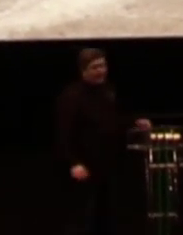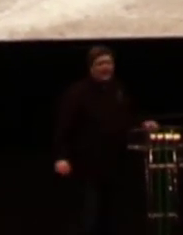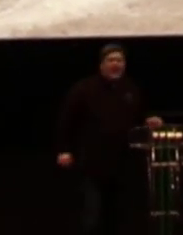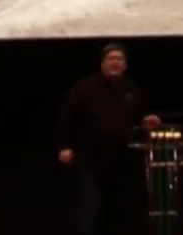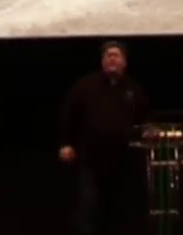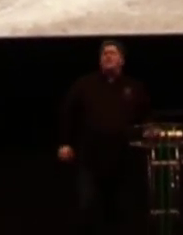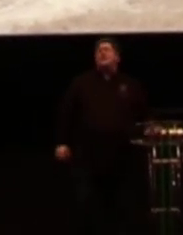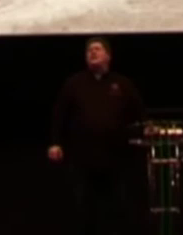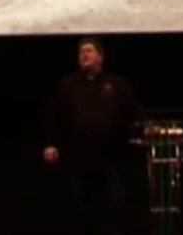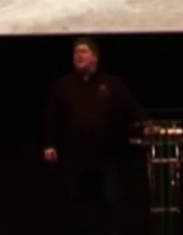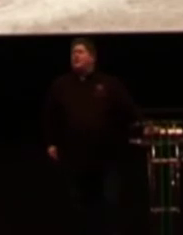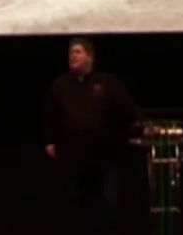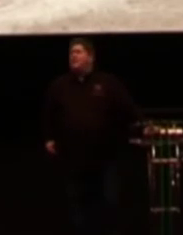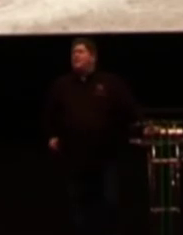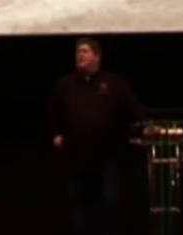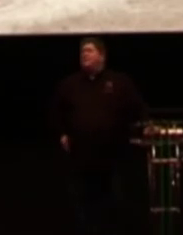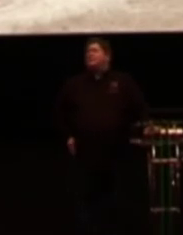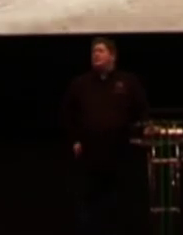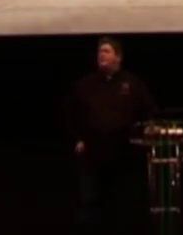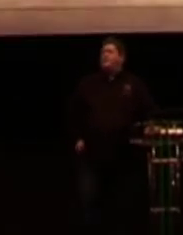Hallelujah. Father. Just let your faith.